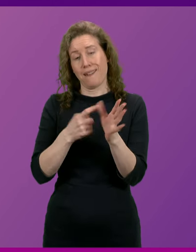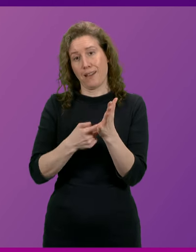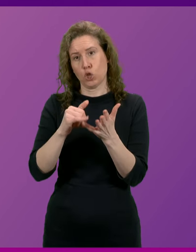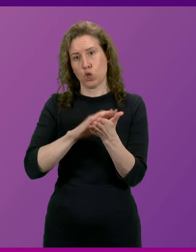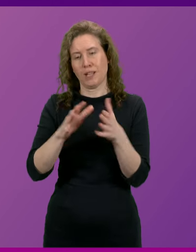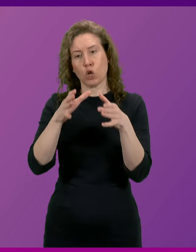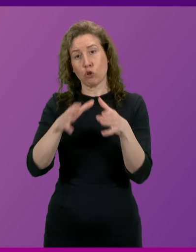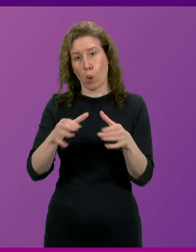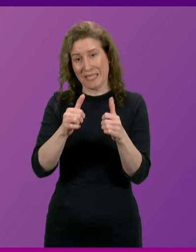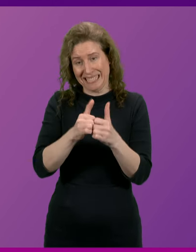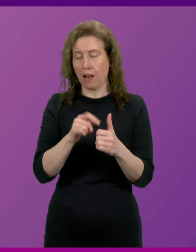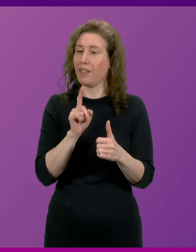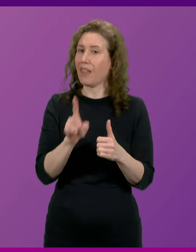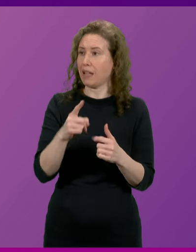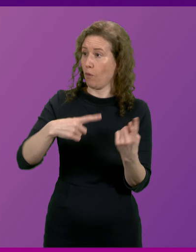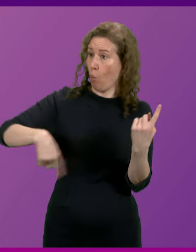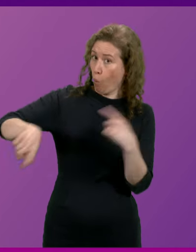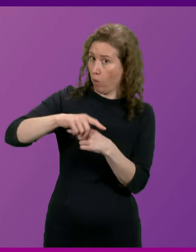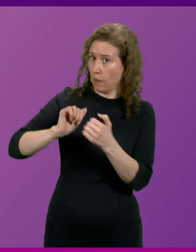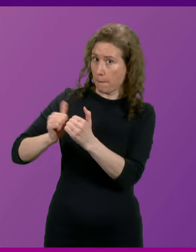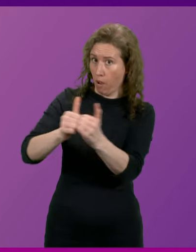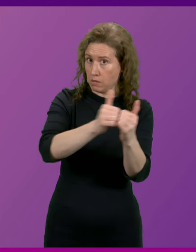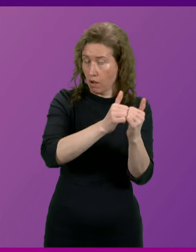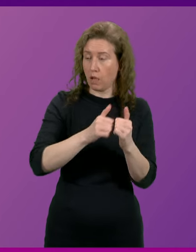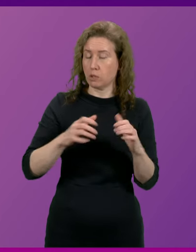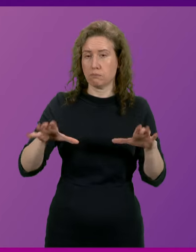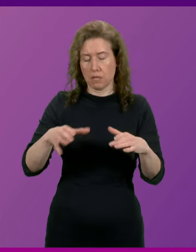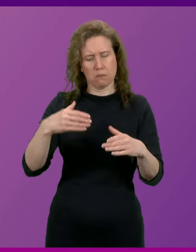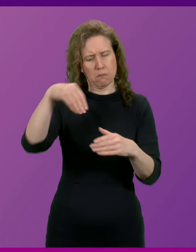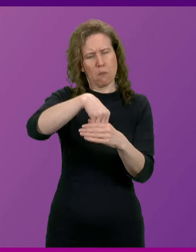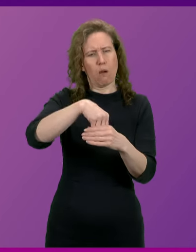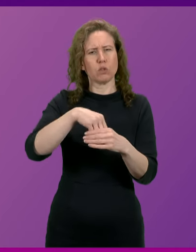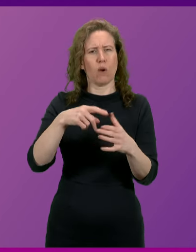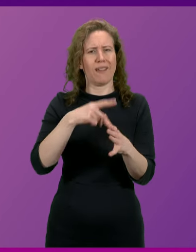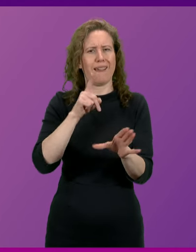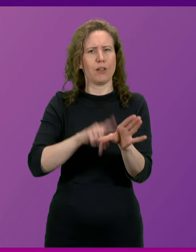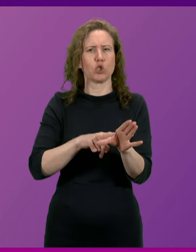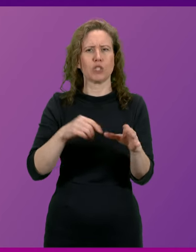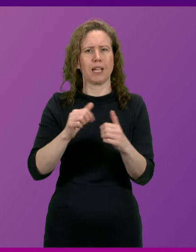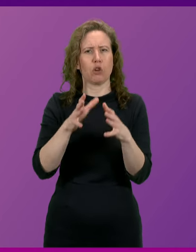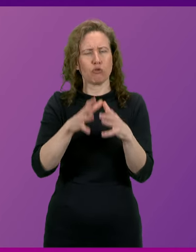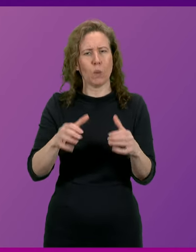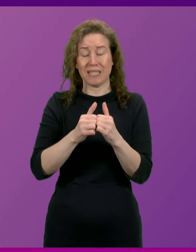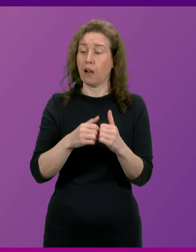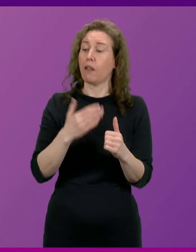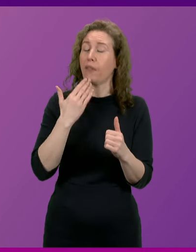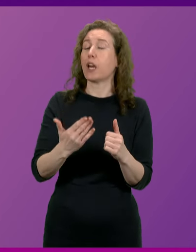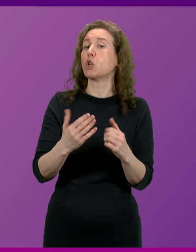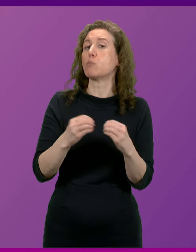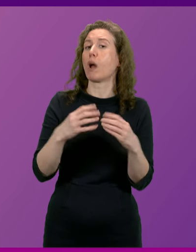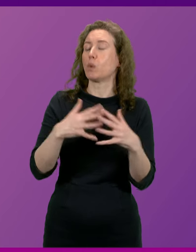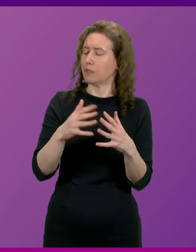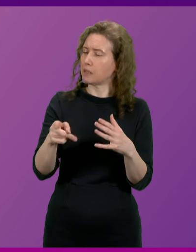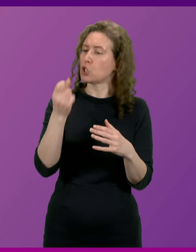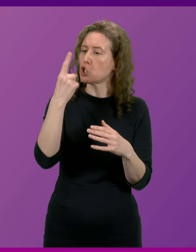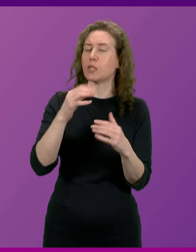deal, that will then be a decision of course for all of the partners as part of the Ayrshire growth deal. I do thank Brian Whittle. He's made a suggestion that is well worth